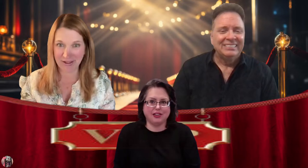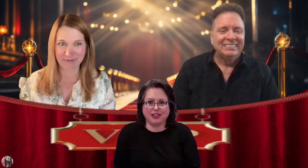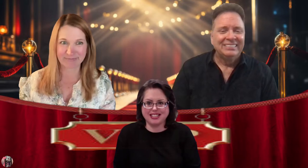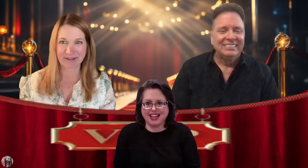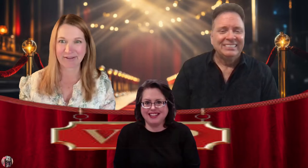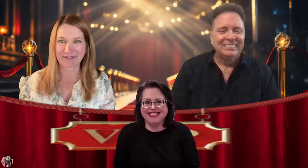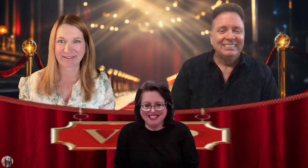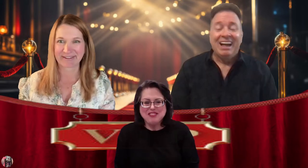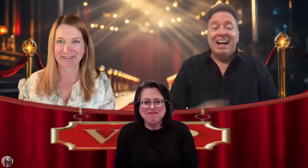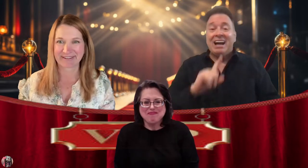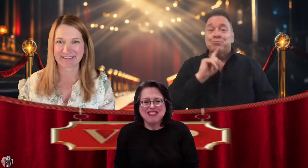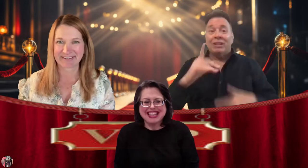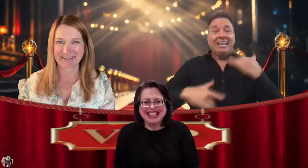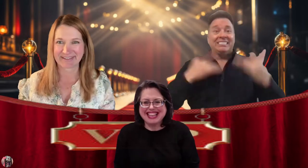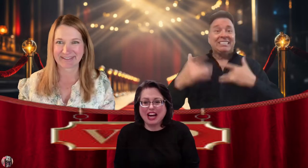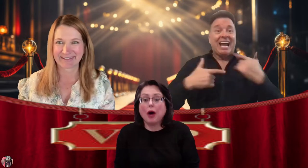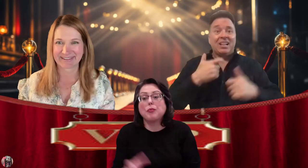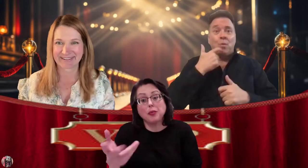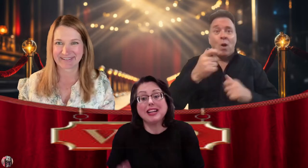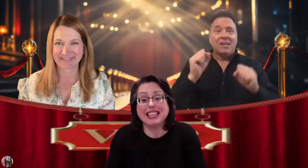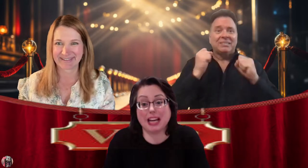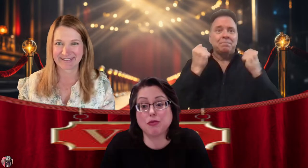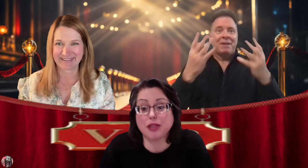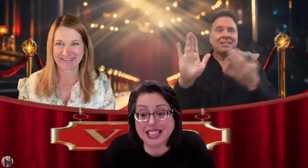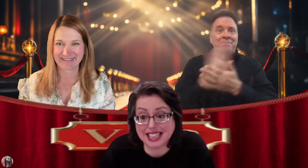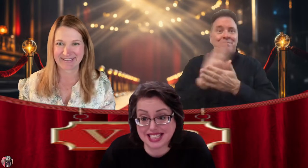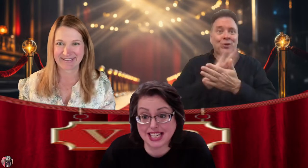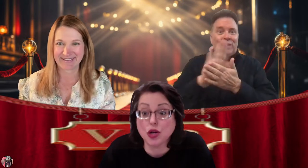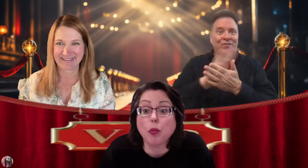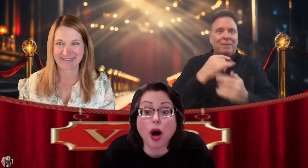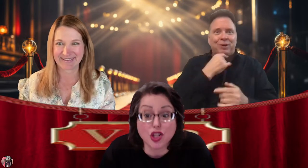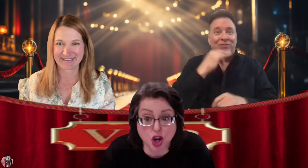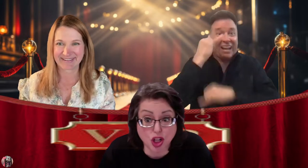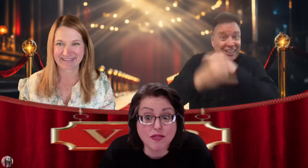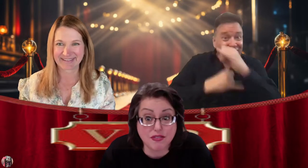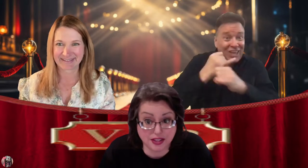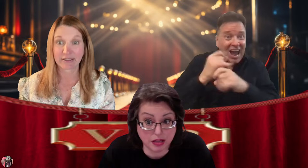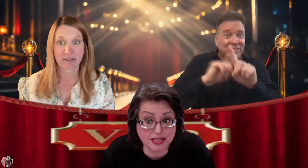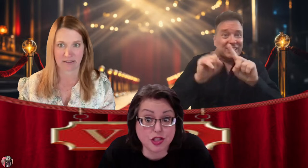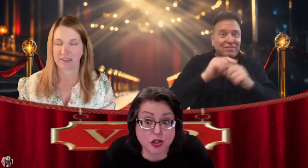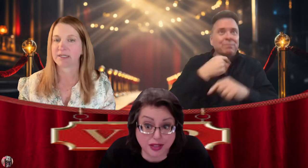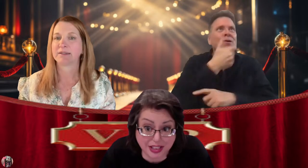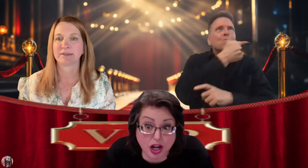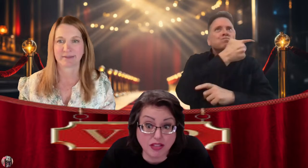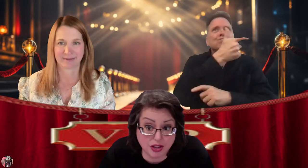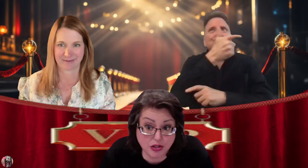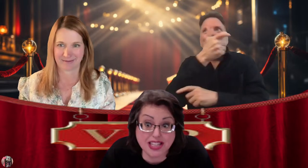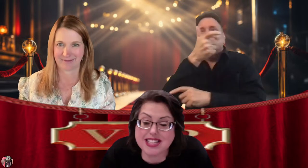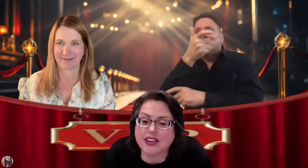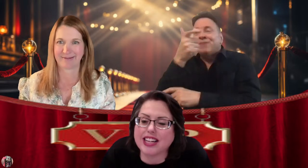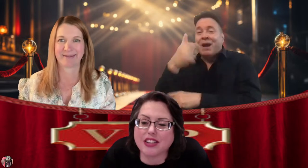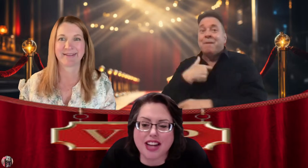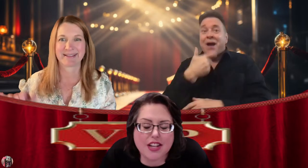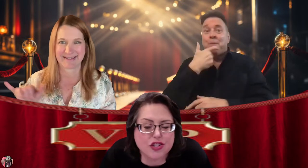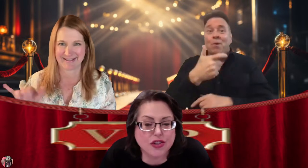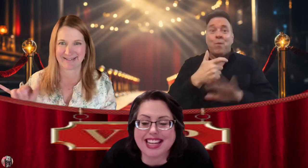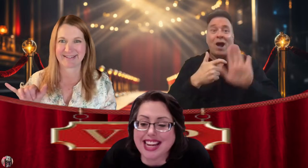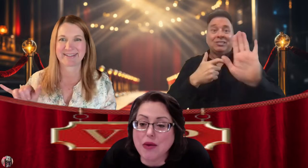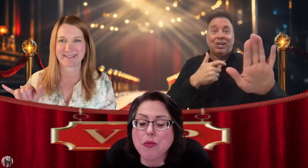Hillary. Say it. Well, really, I'm really excited to watch all of the films and screen all of those because they're international. I can't